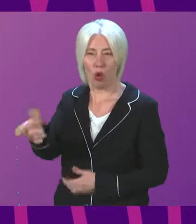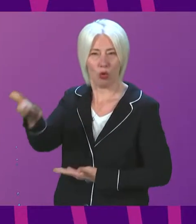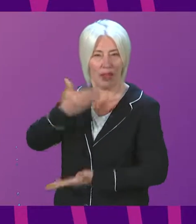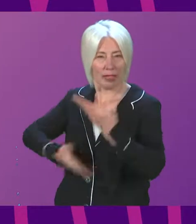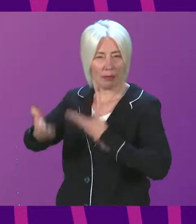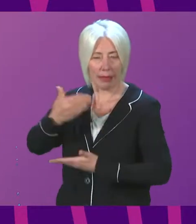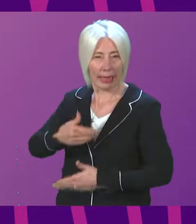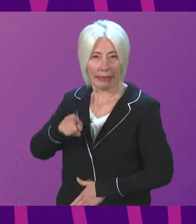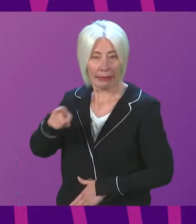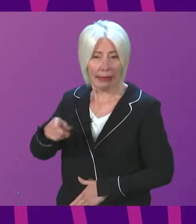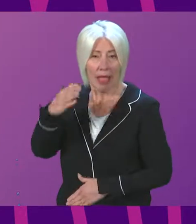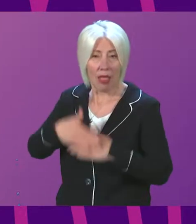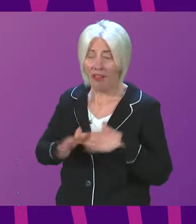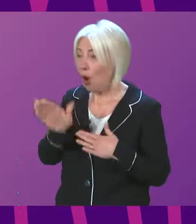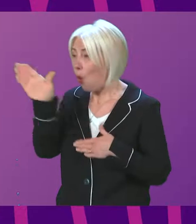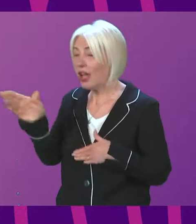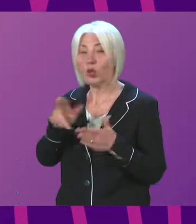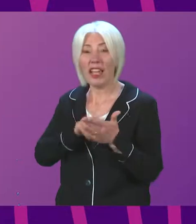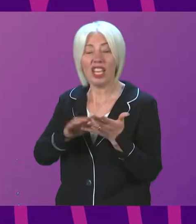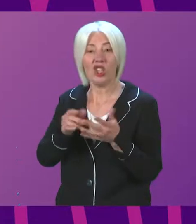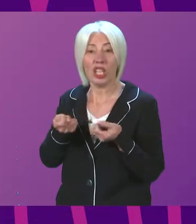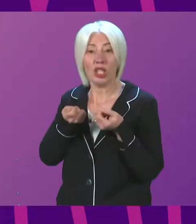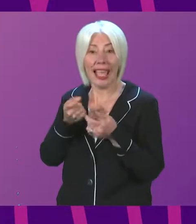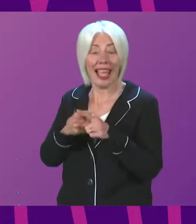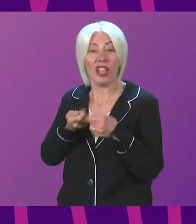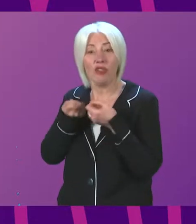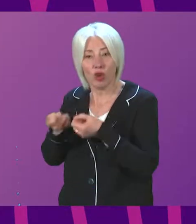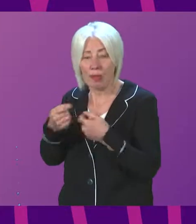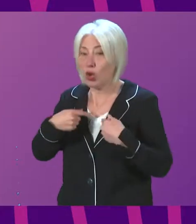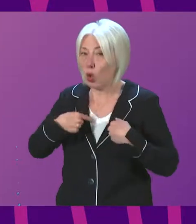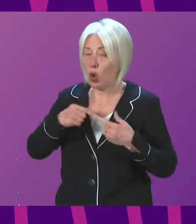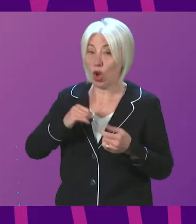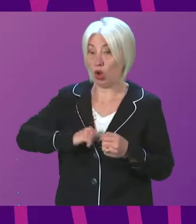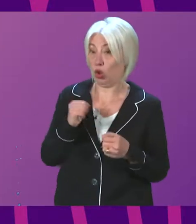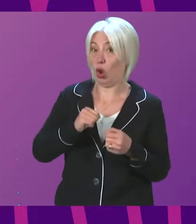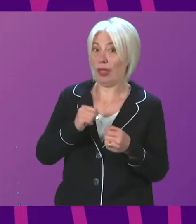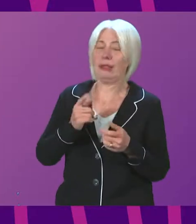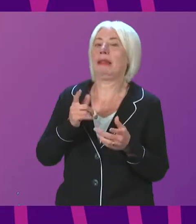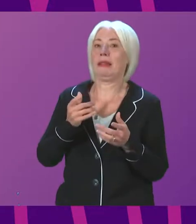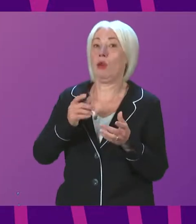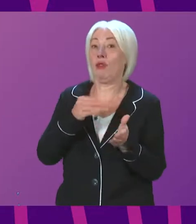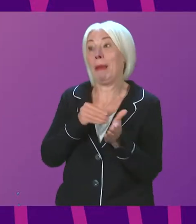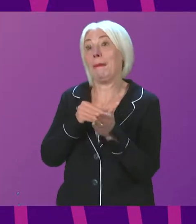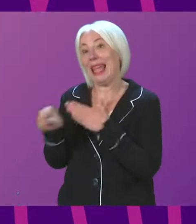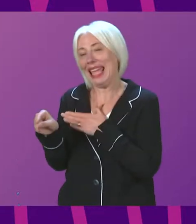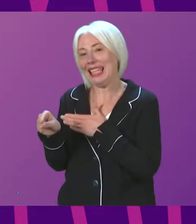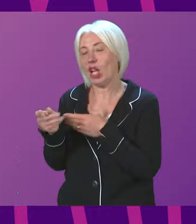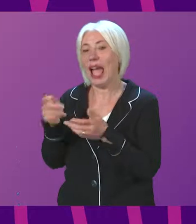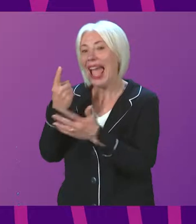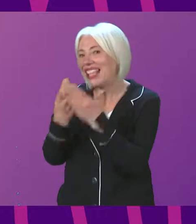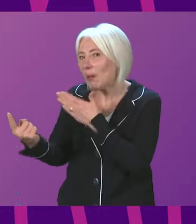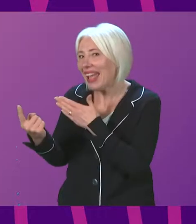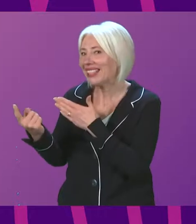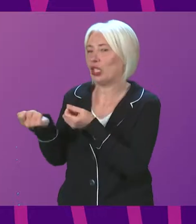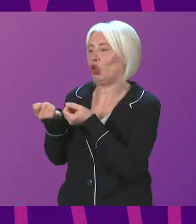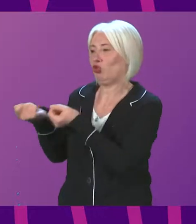said, has not gone to NHS England for treatment. We have paid for treatment in the independent sector, so they are treated more quickly